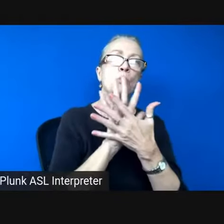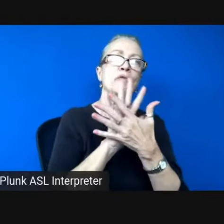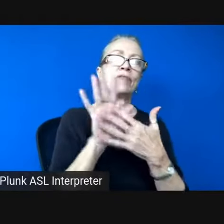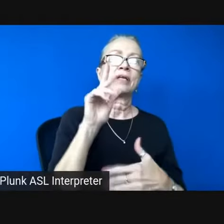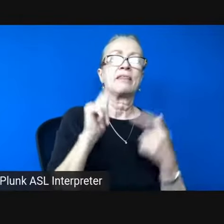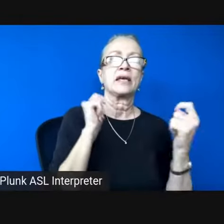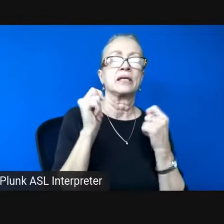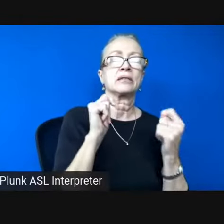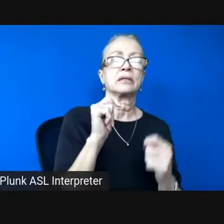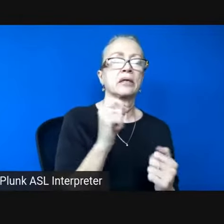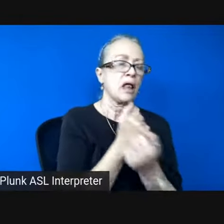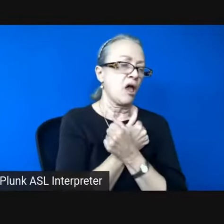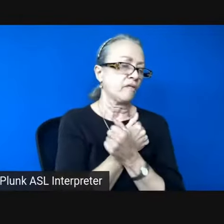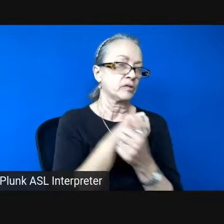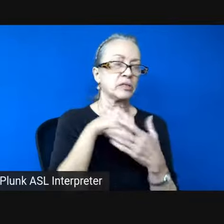palace park